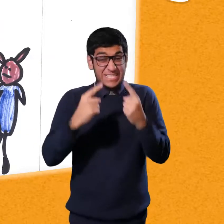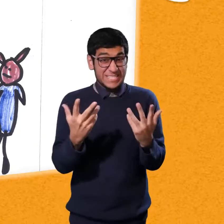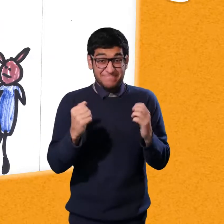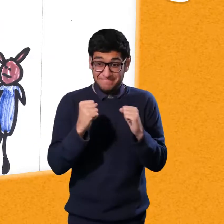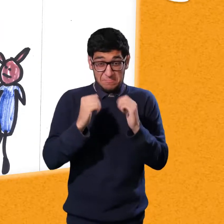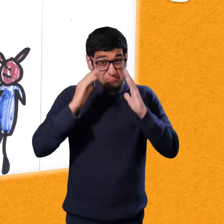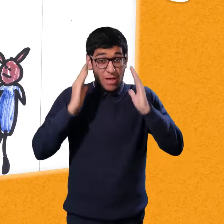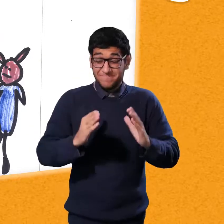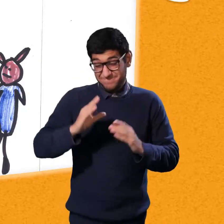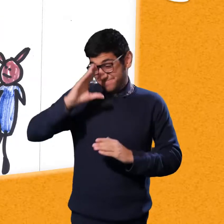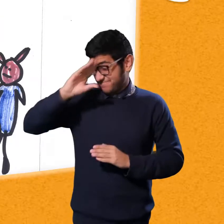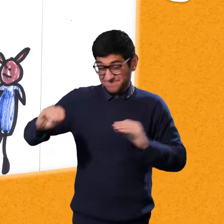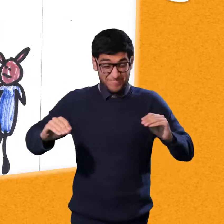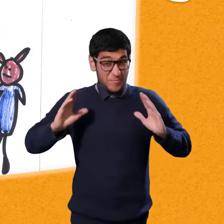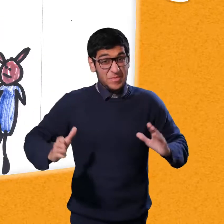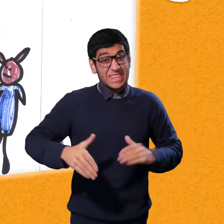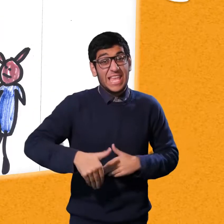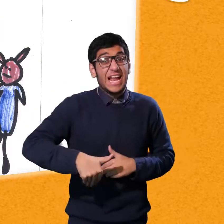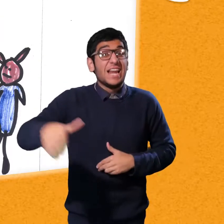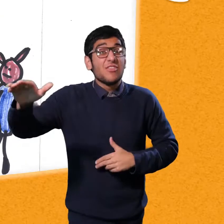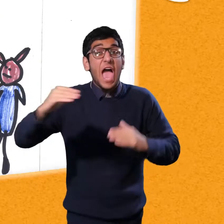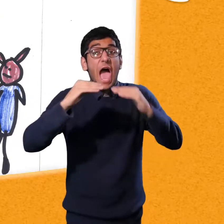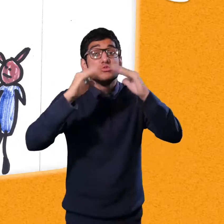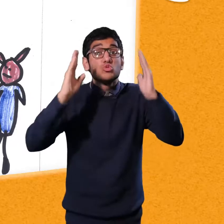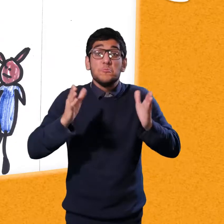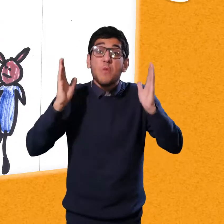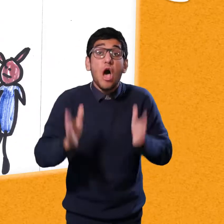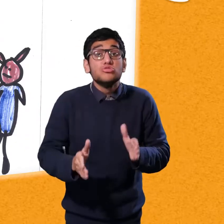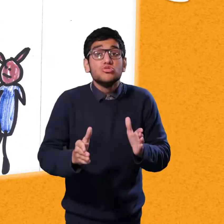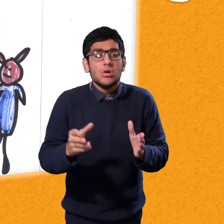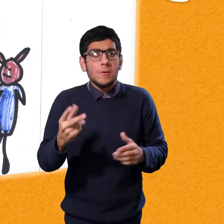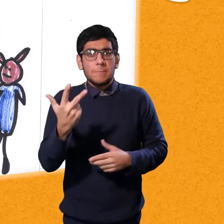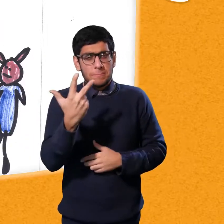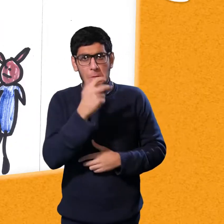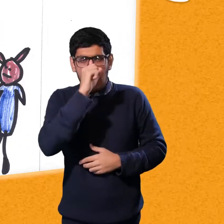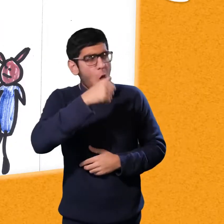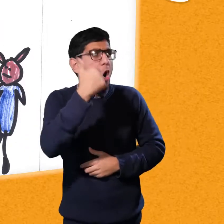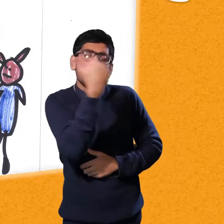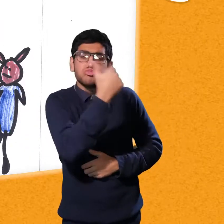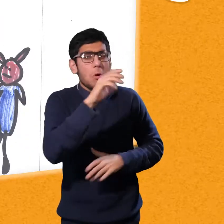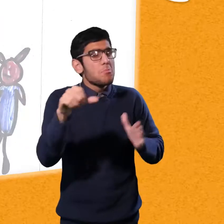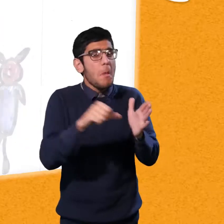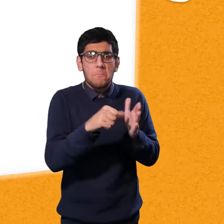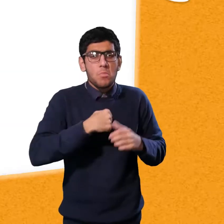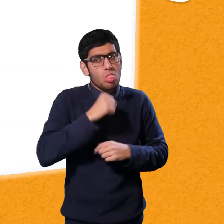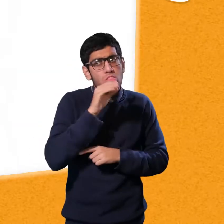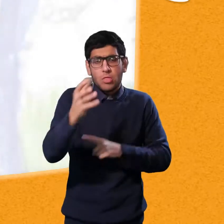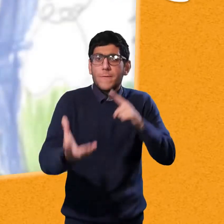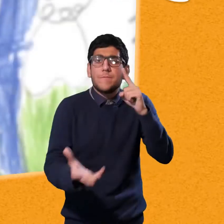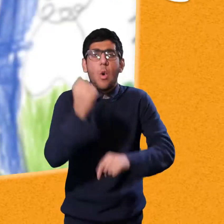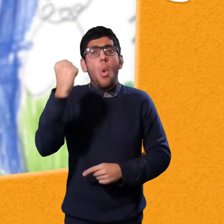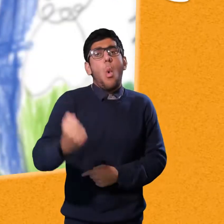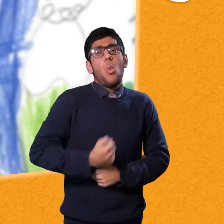smaller until it felt like a right old squash. The mum said, I'm sorry, you're going to have to leave the house.